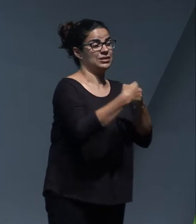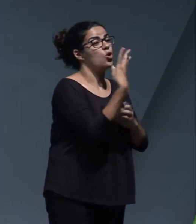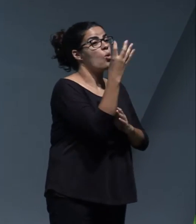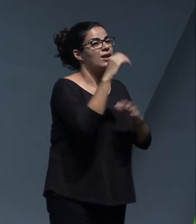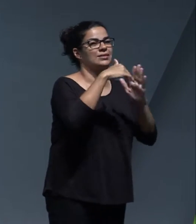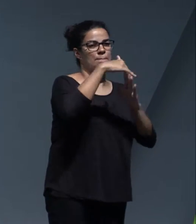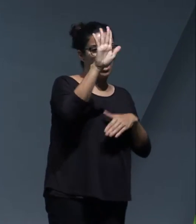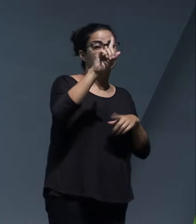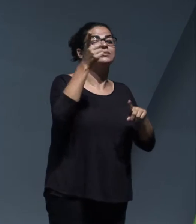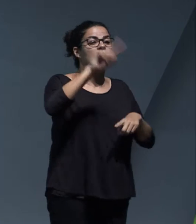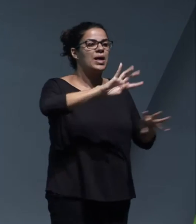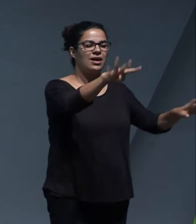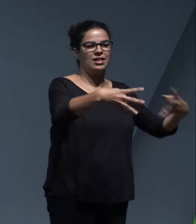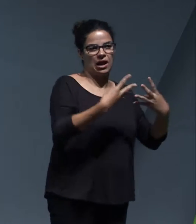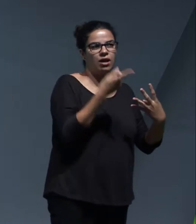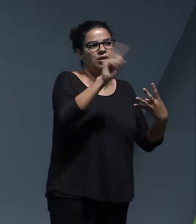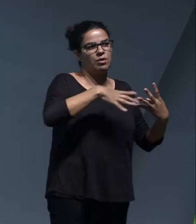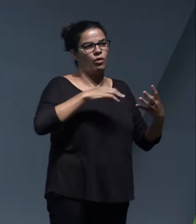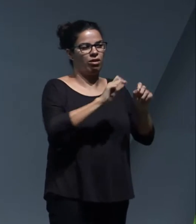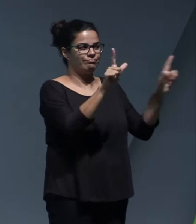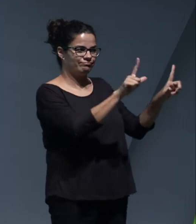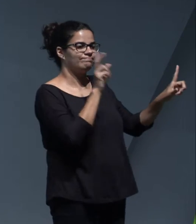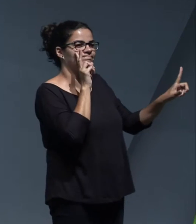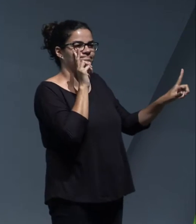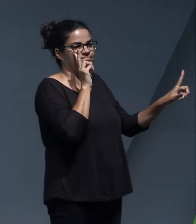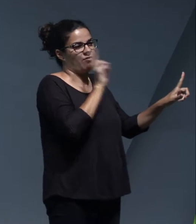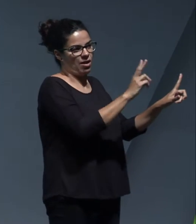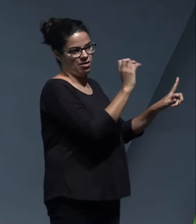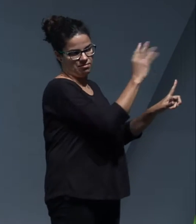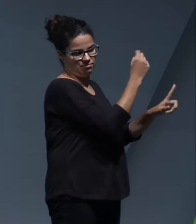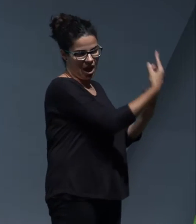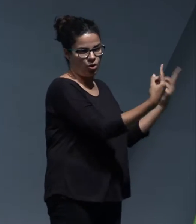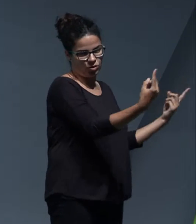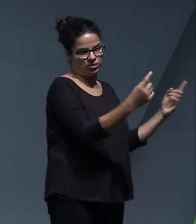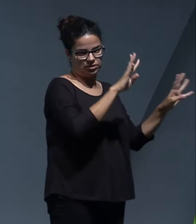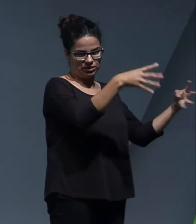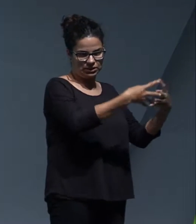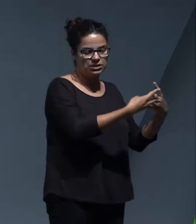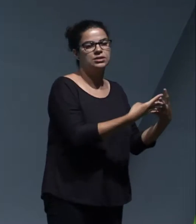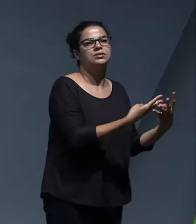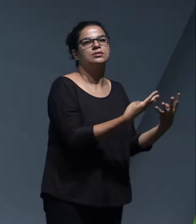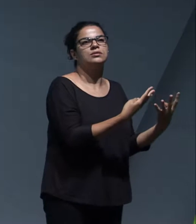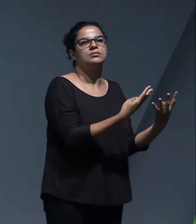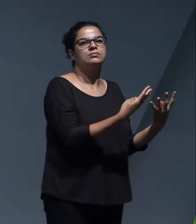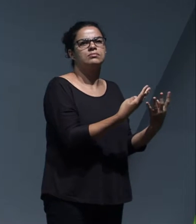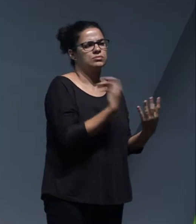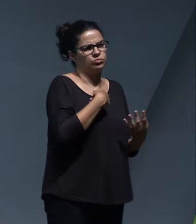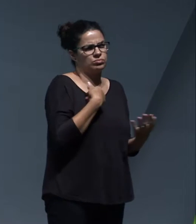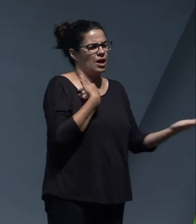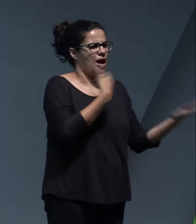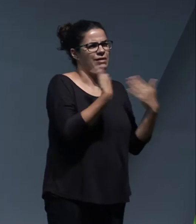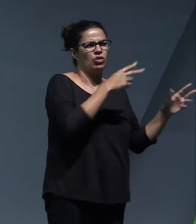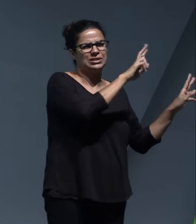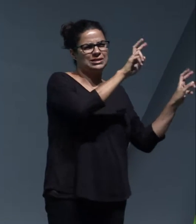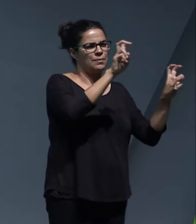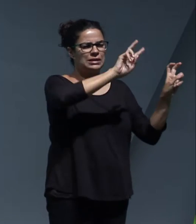40 speaking, and by the podcast, the streaming, we've been able to follow all of this all over the world. We've talked a